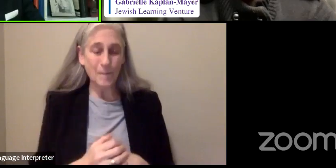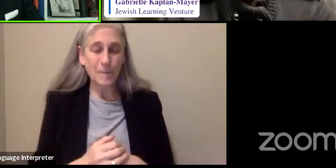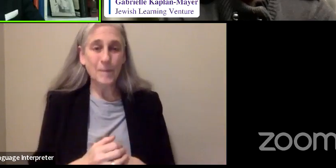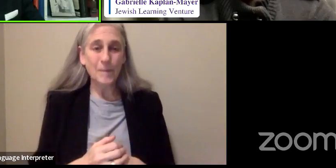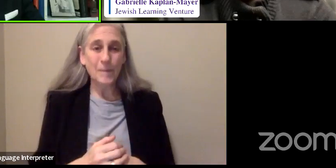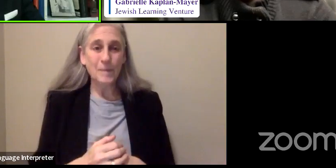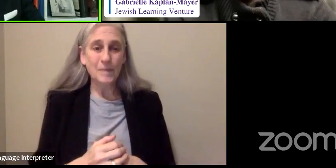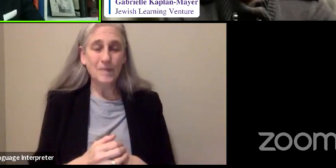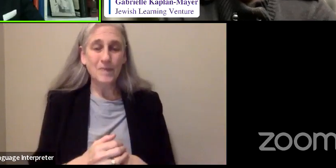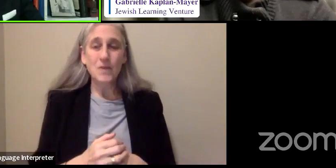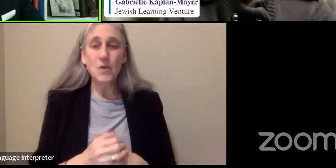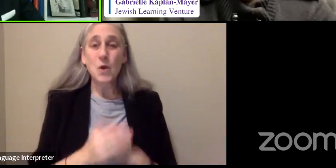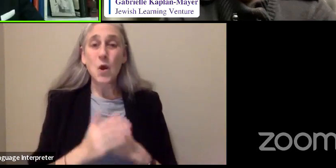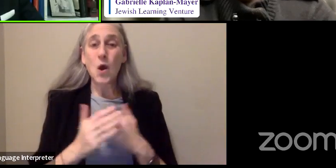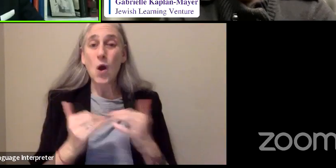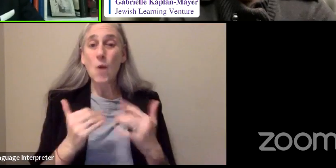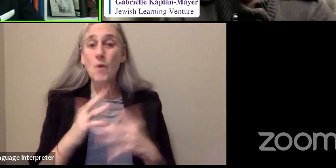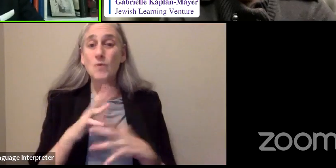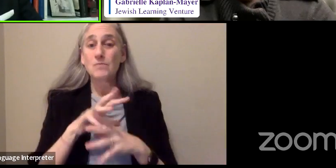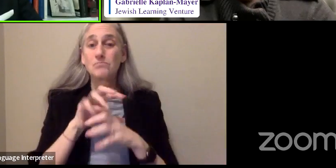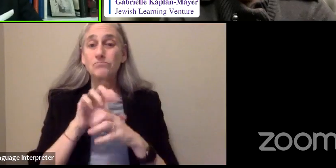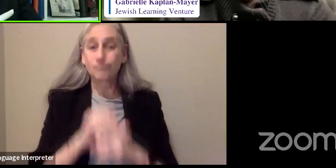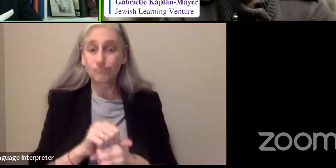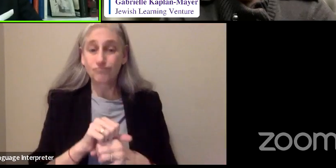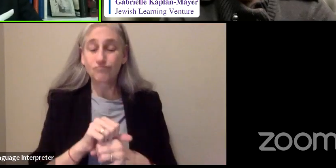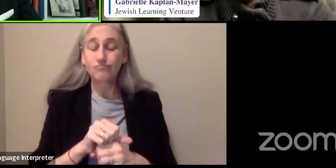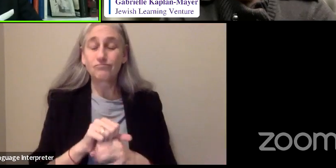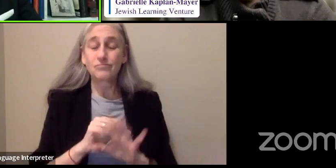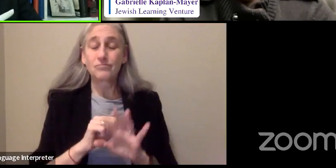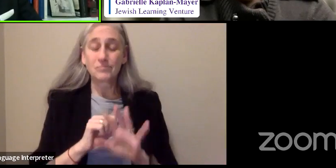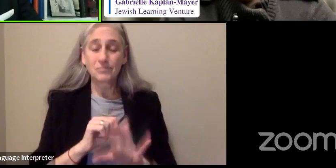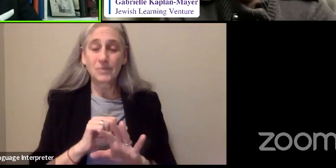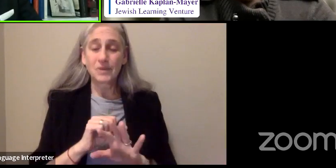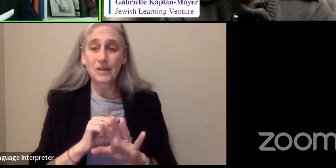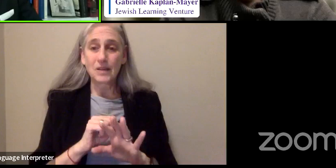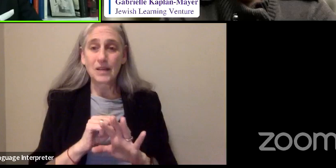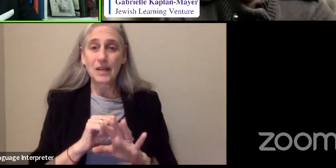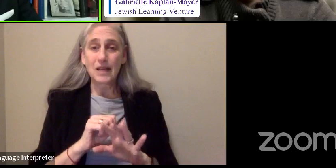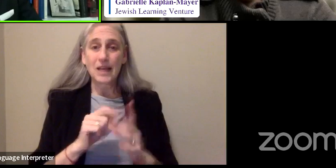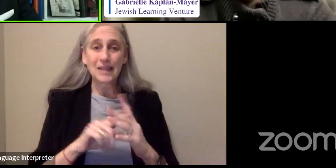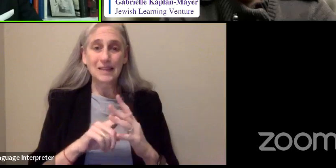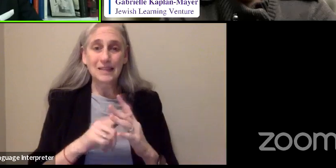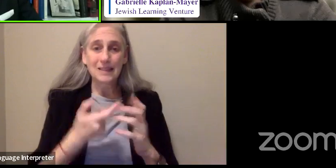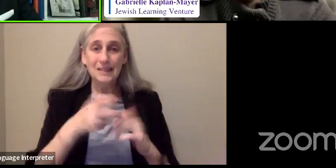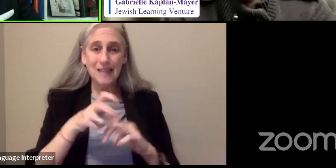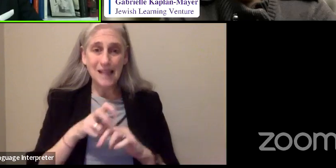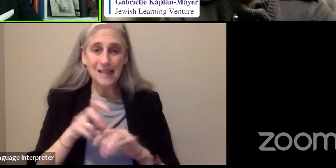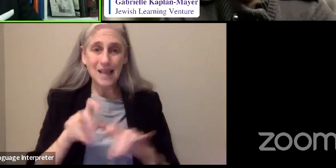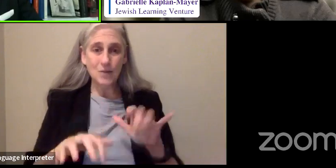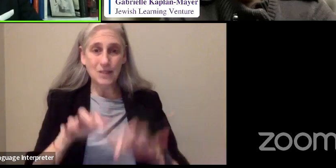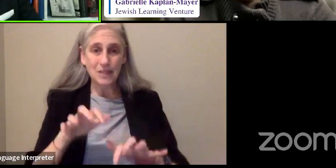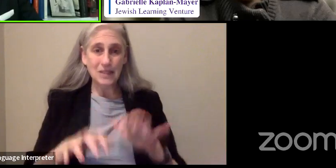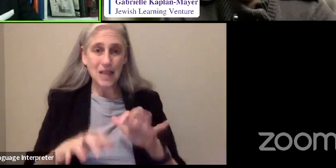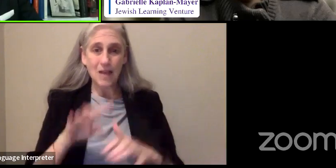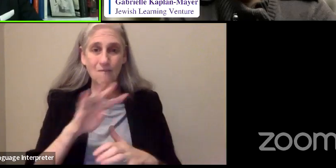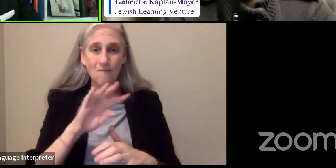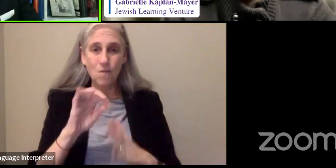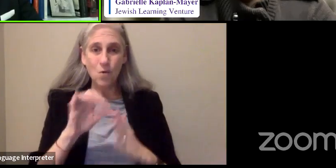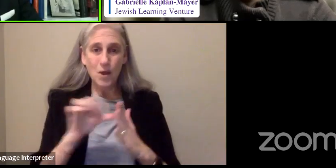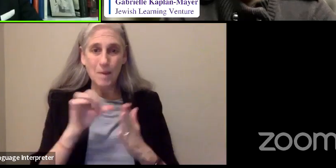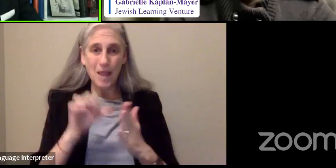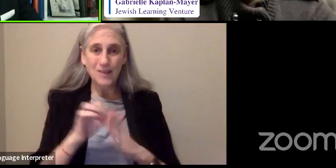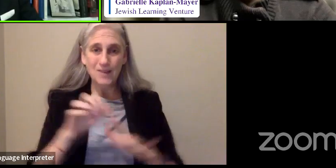And almost by rote, I sat down and typed 40 pages on my Smith's Paloma typewriter,